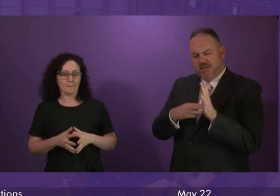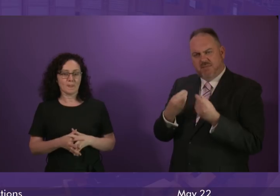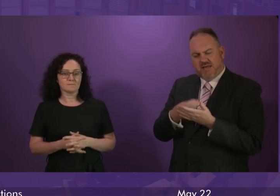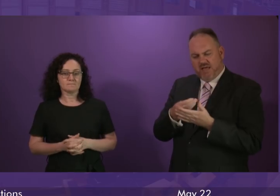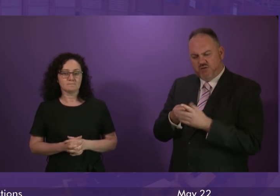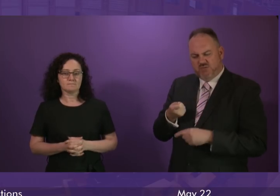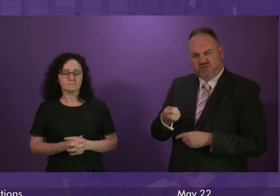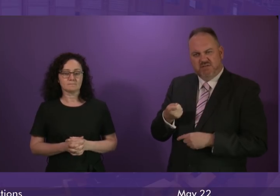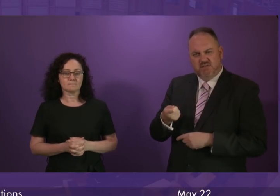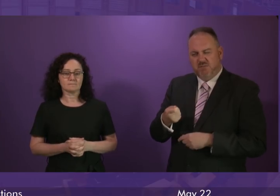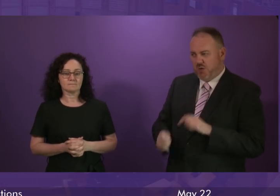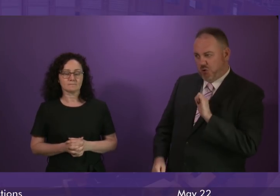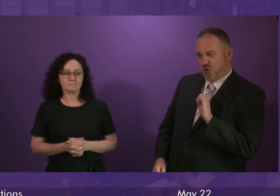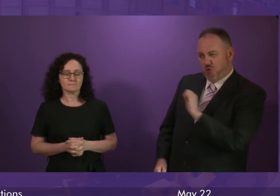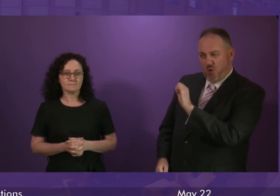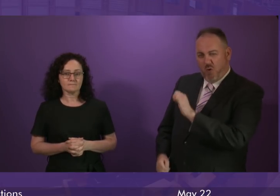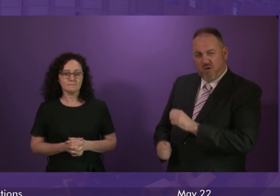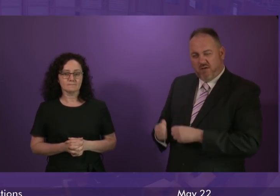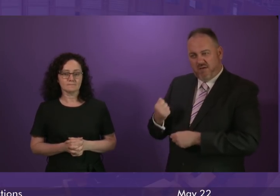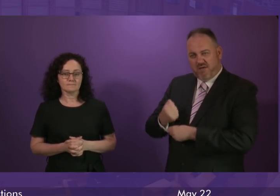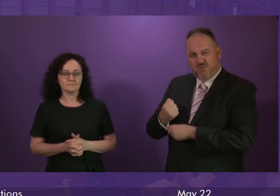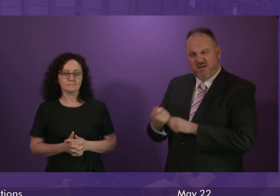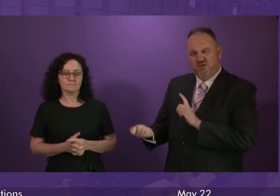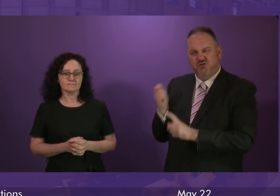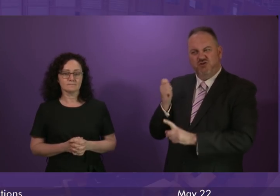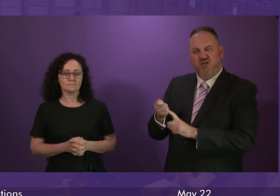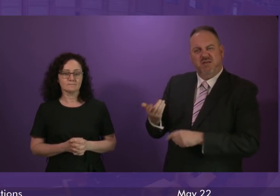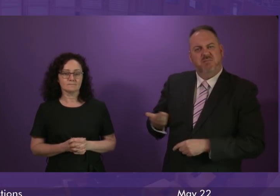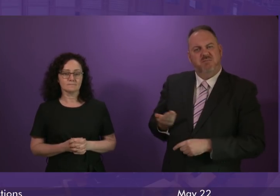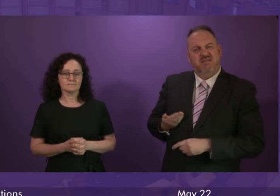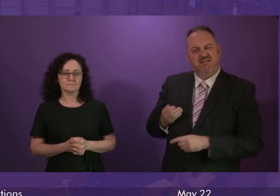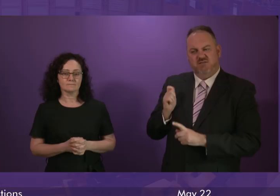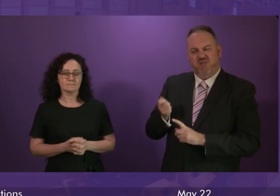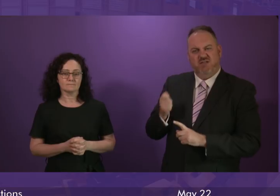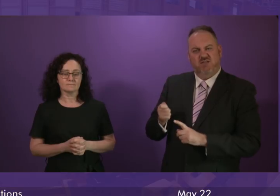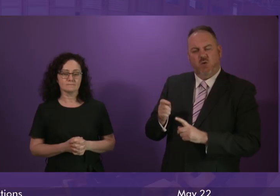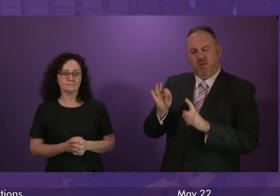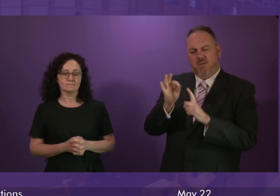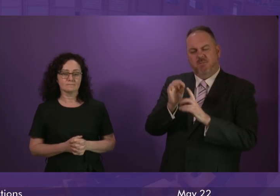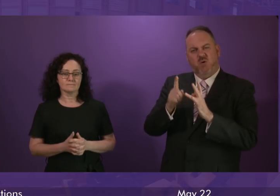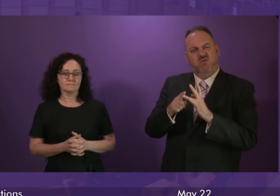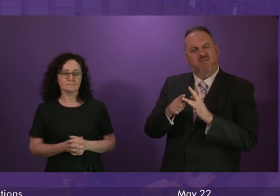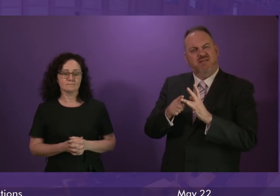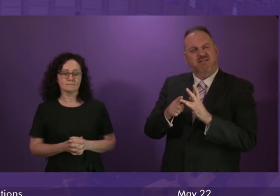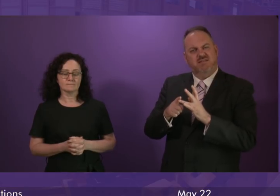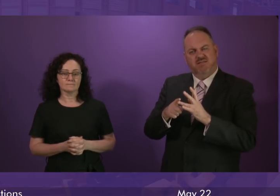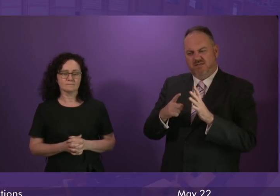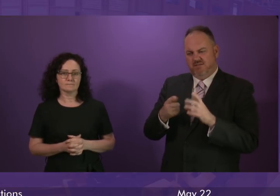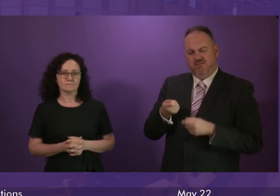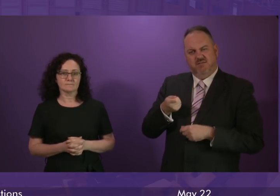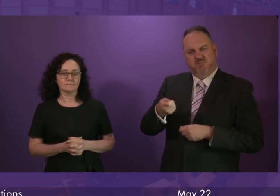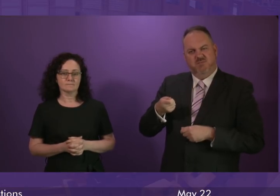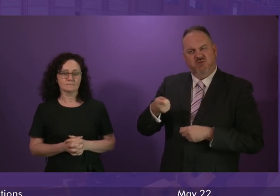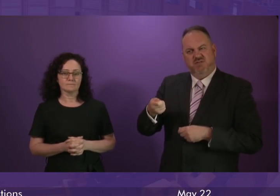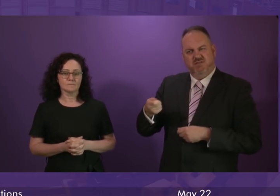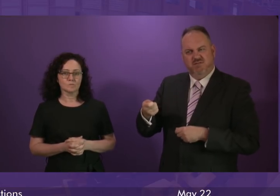case, why is your Government the only one in the UK to charge business rates on post office ATMs? Because this is forcing many of them to